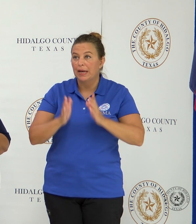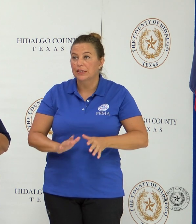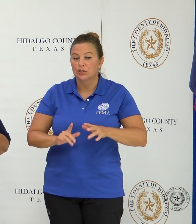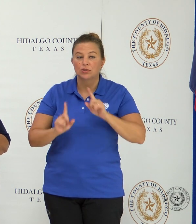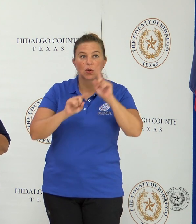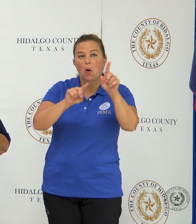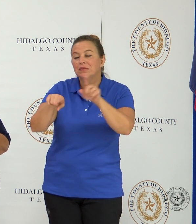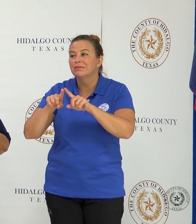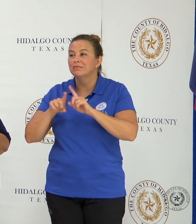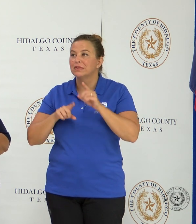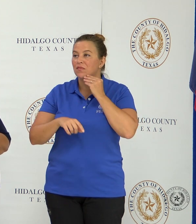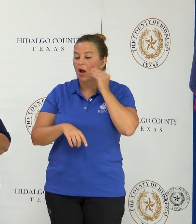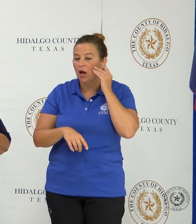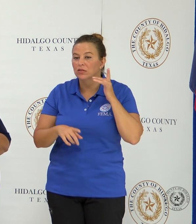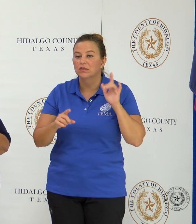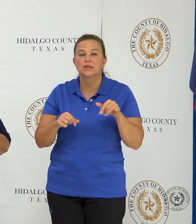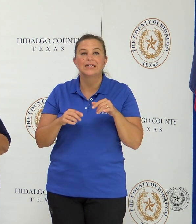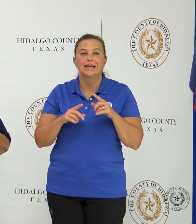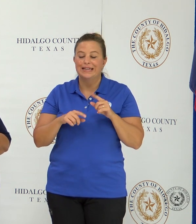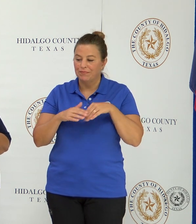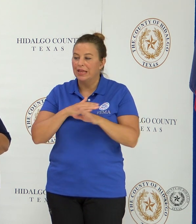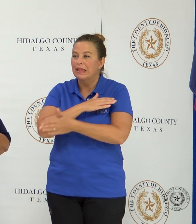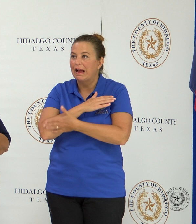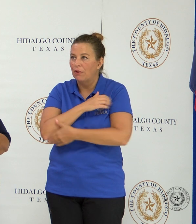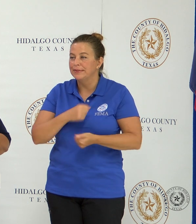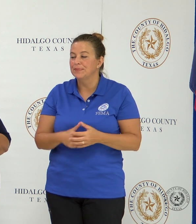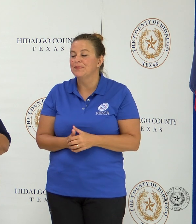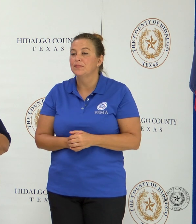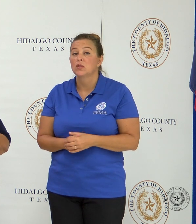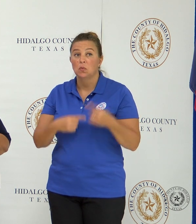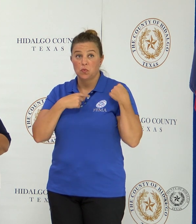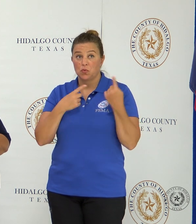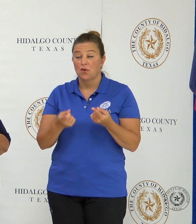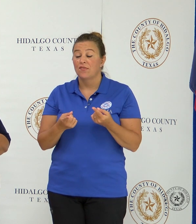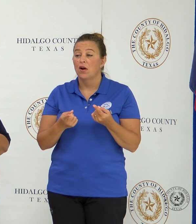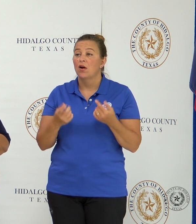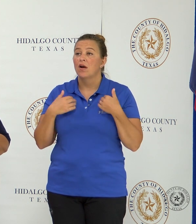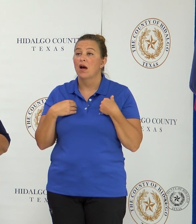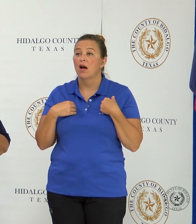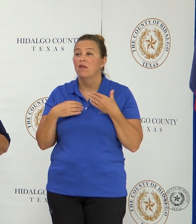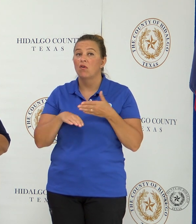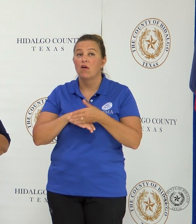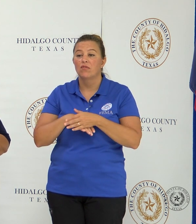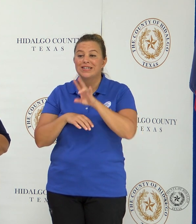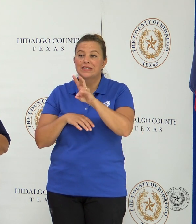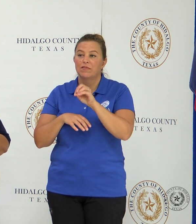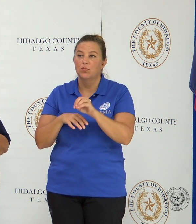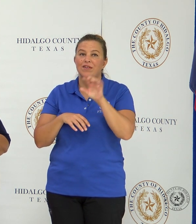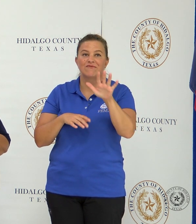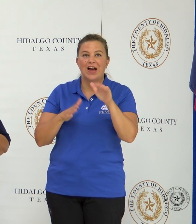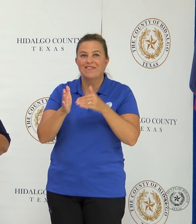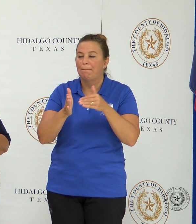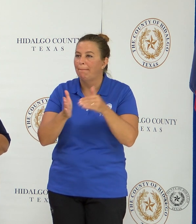to the Texas disaster hit counties. And so far, we have more than 7.5 million